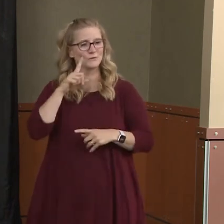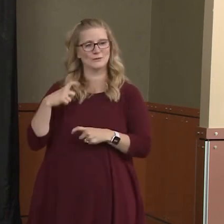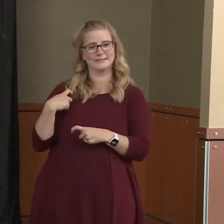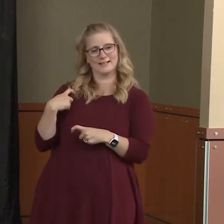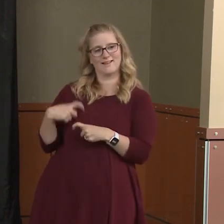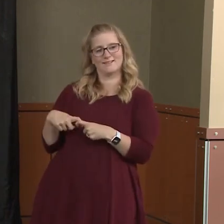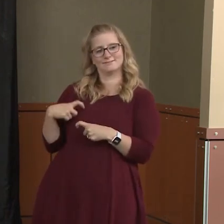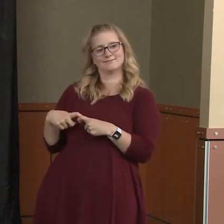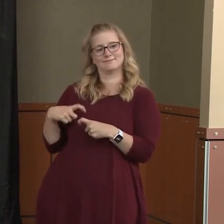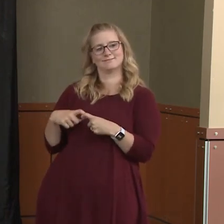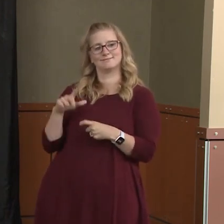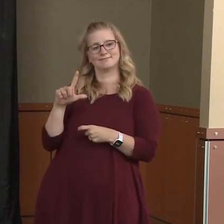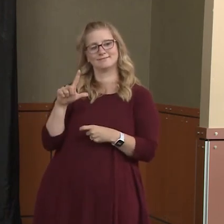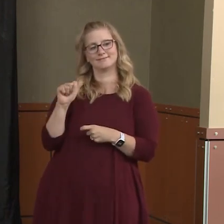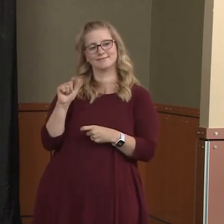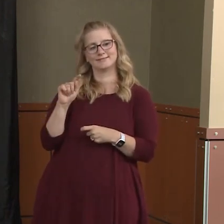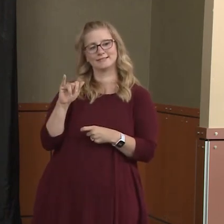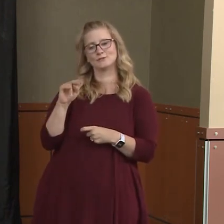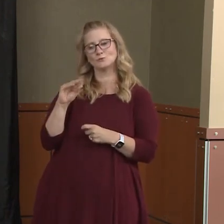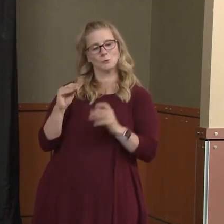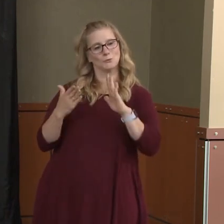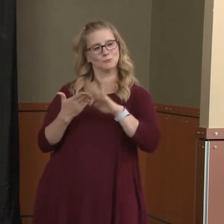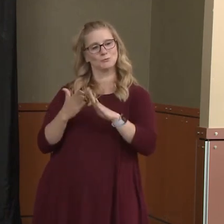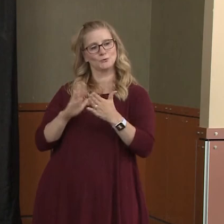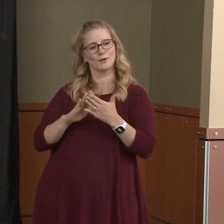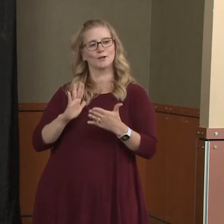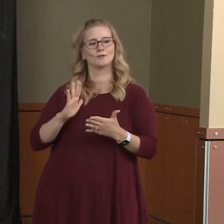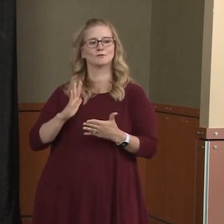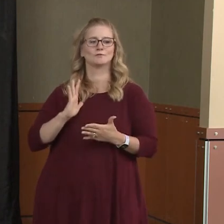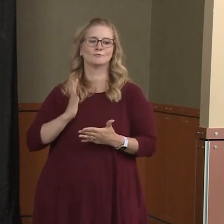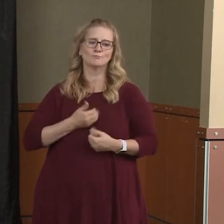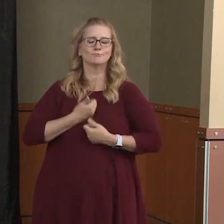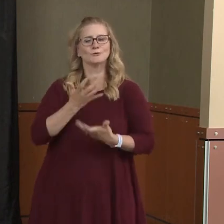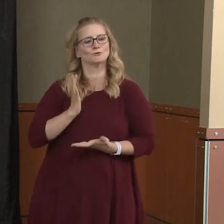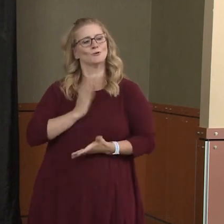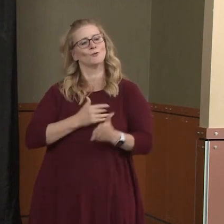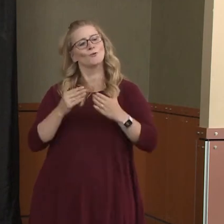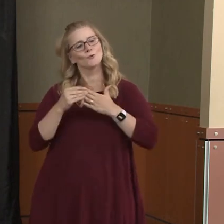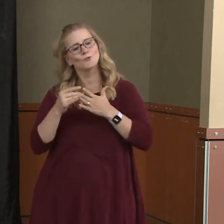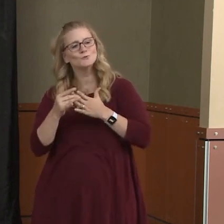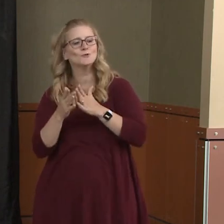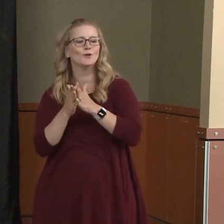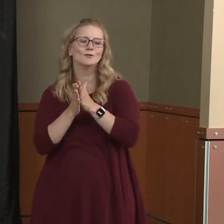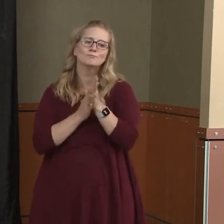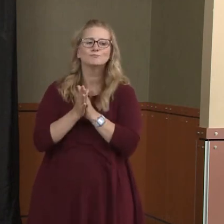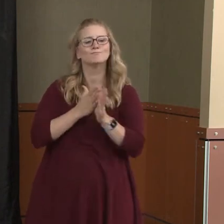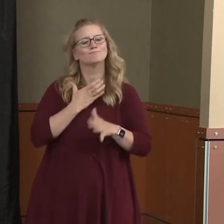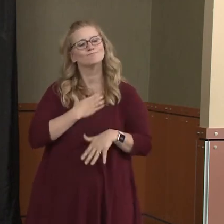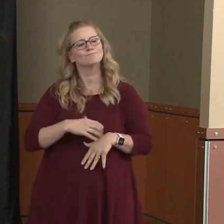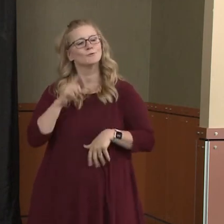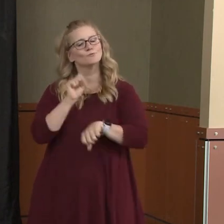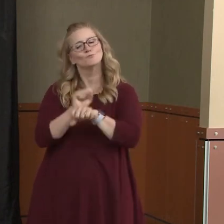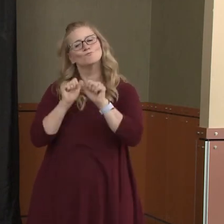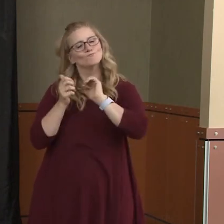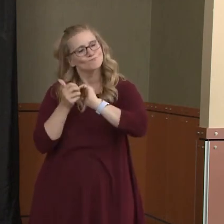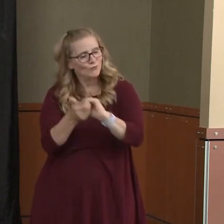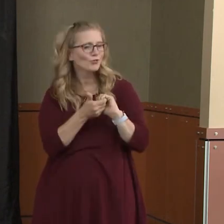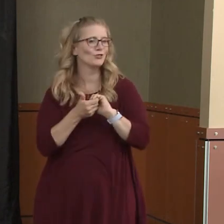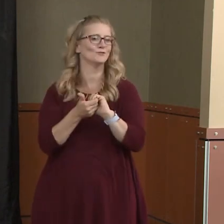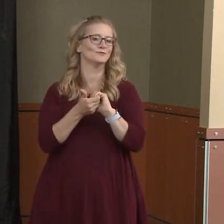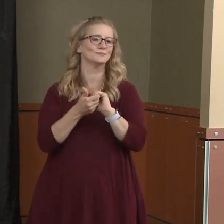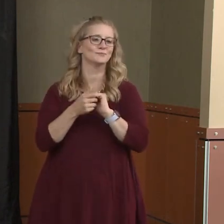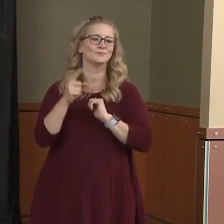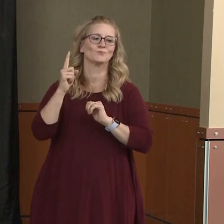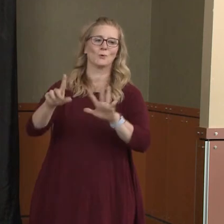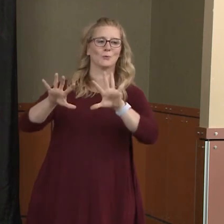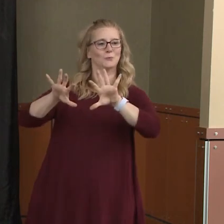to them that our leaders are passionate and are willing to do whatever it takes, that we all work together as one, as one mankind, to make